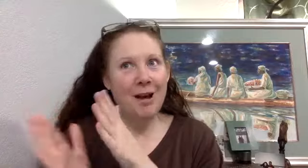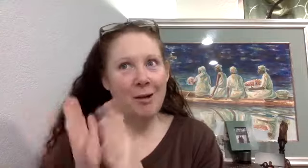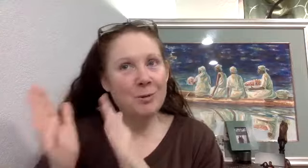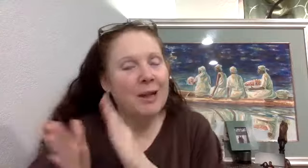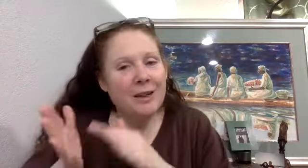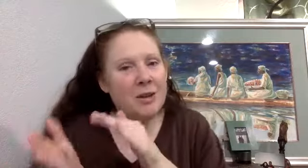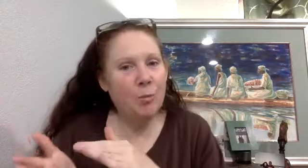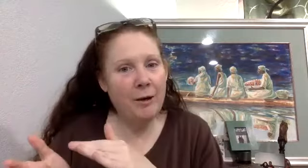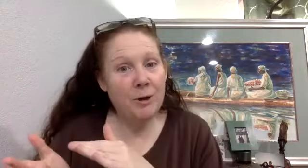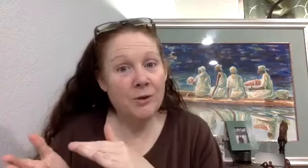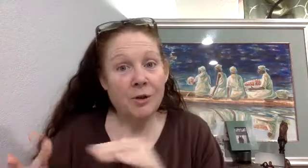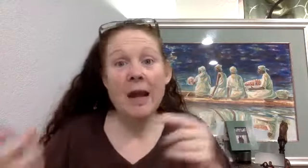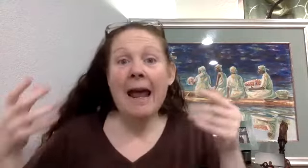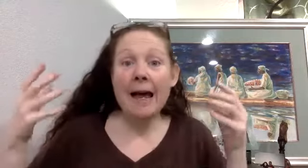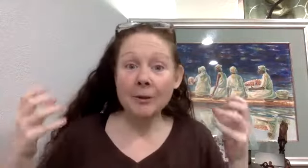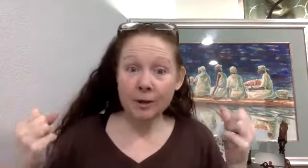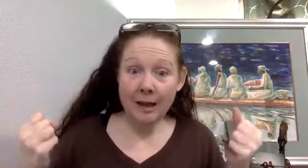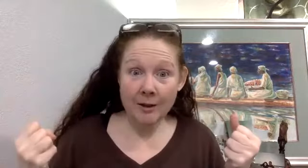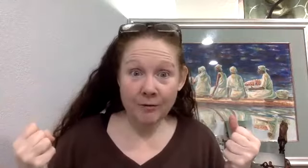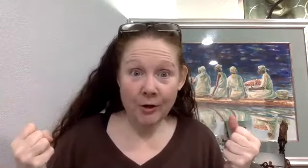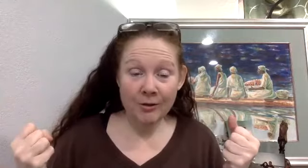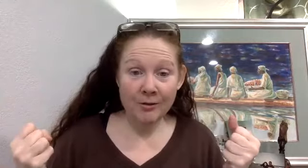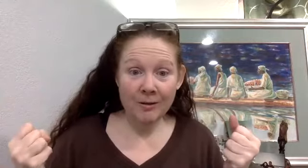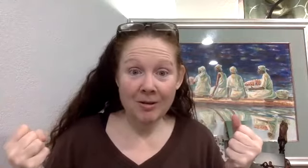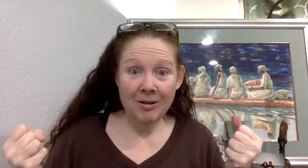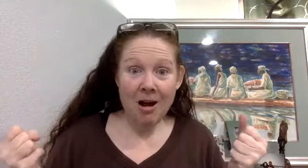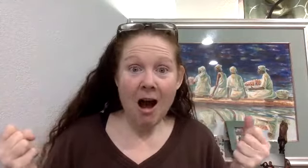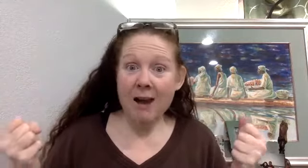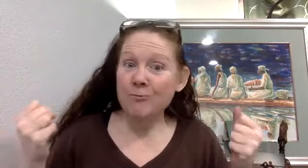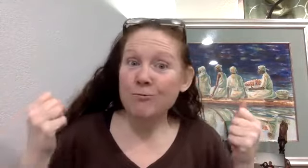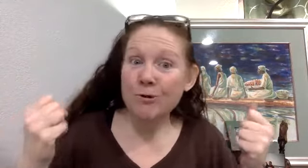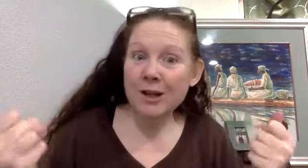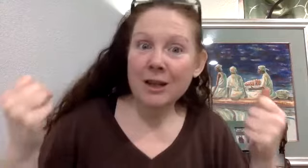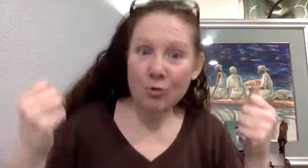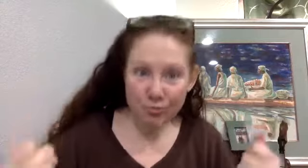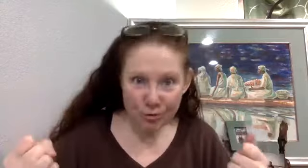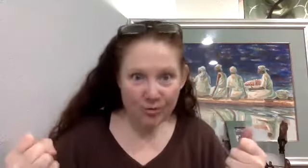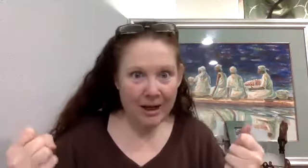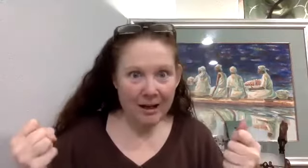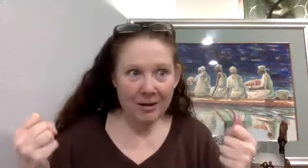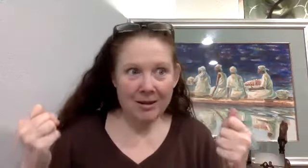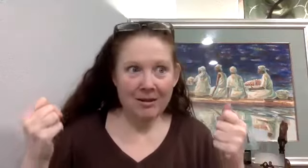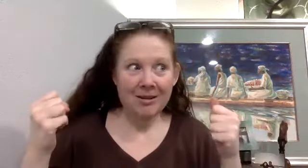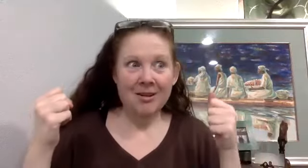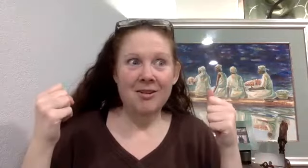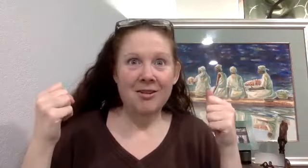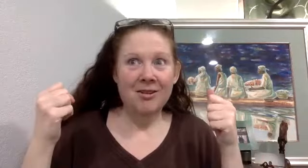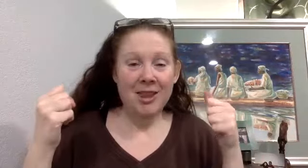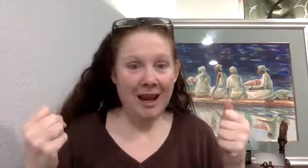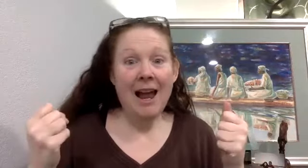looking into the brain research as a philosopher, I really, truly think I